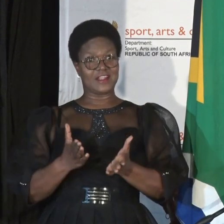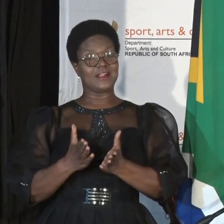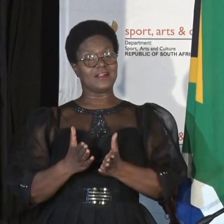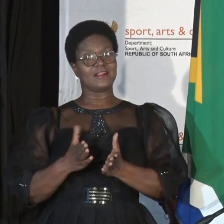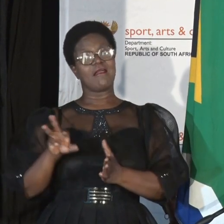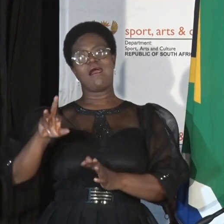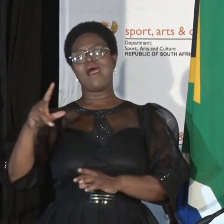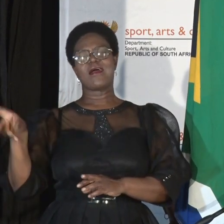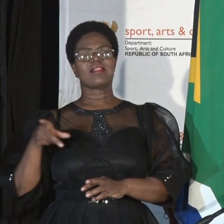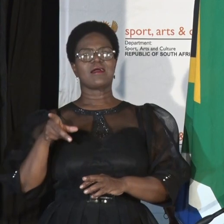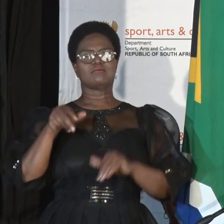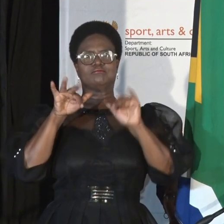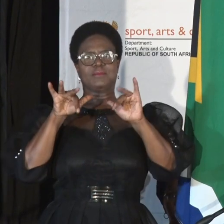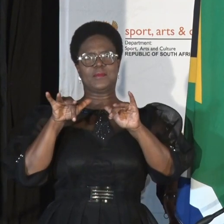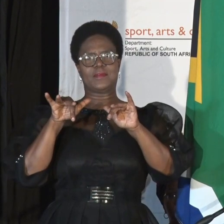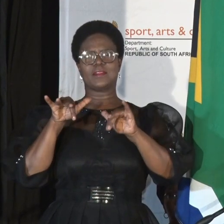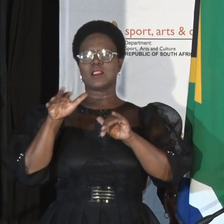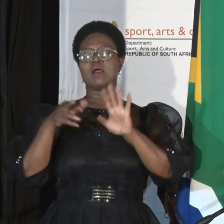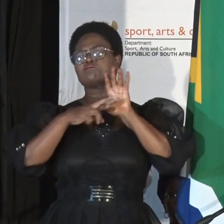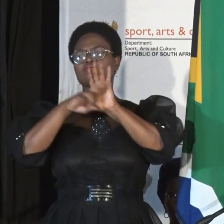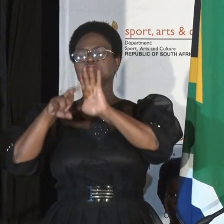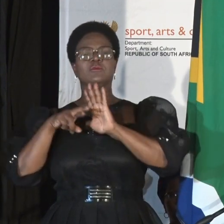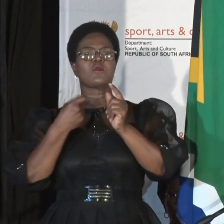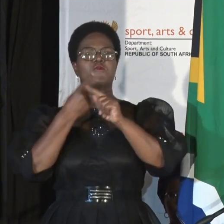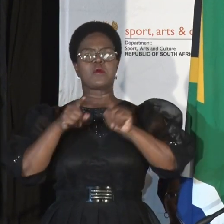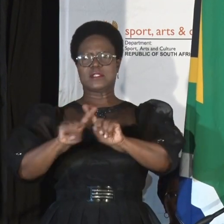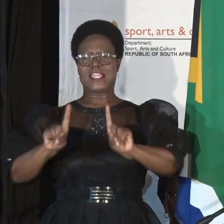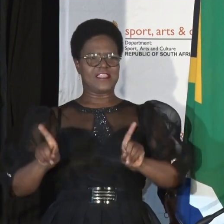of various sectors and sub-sectors.